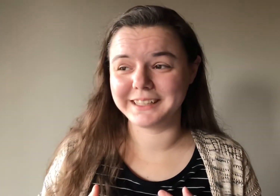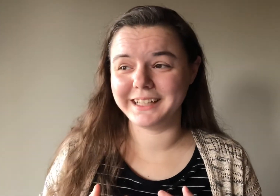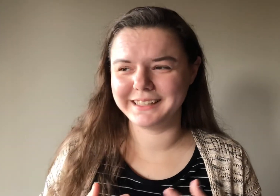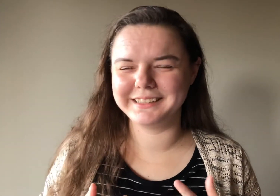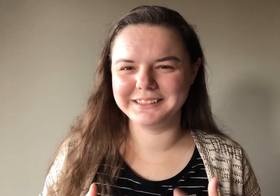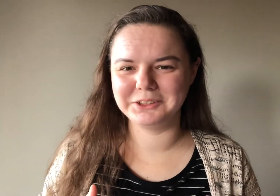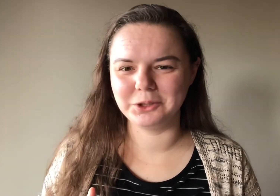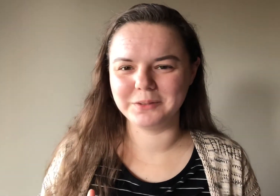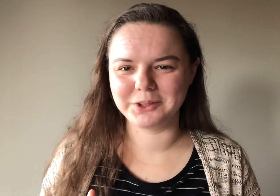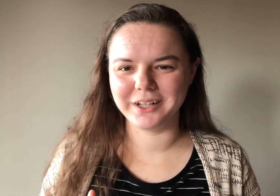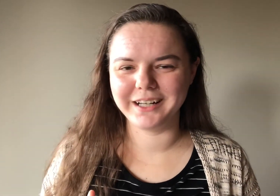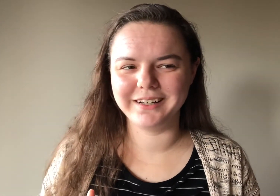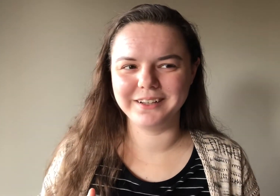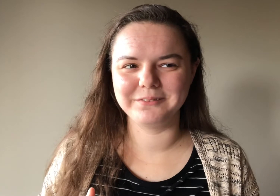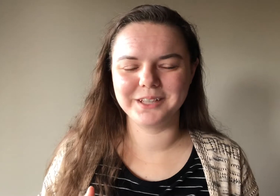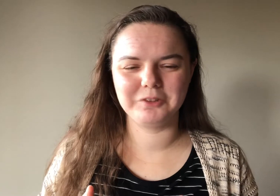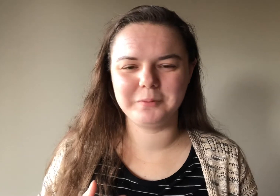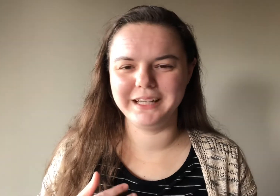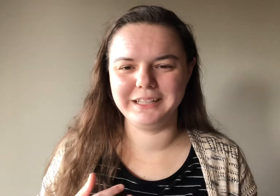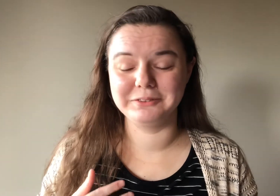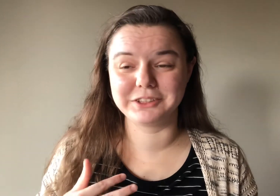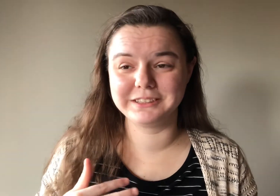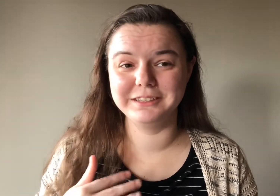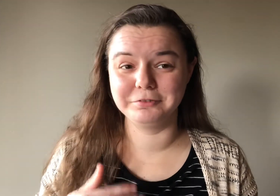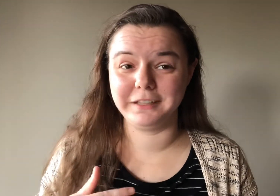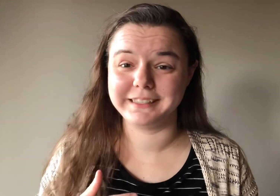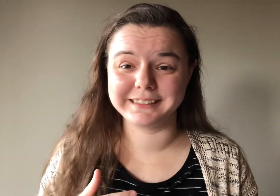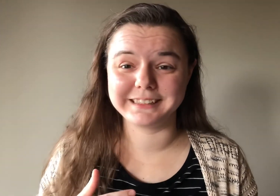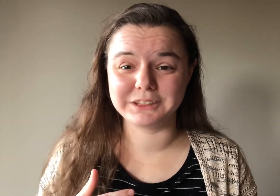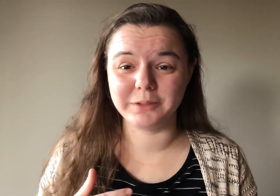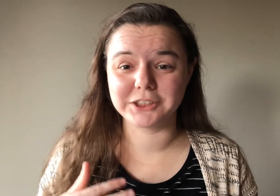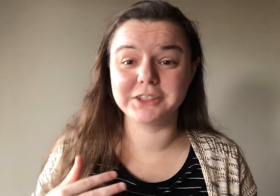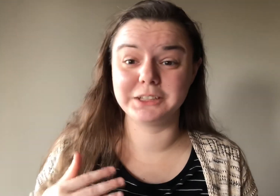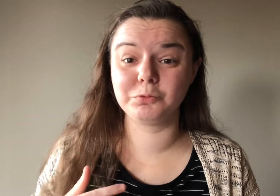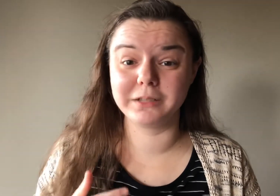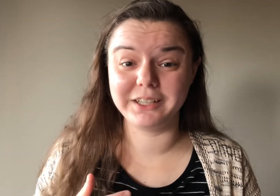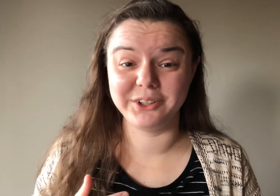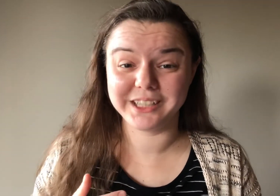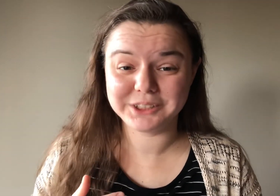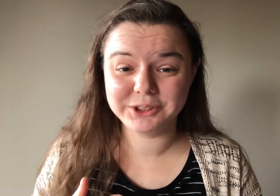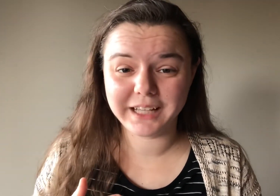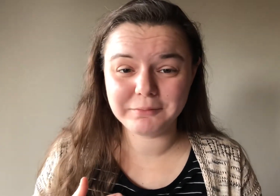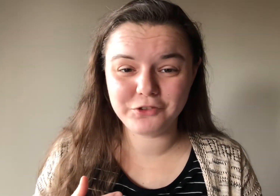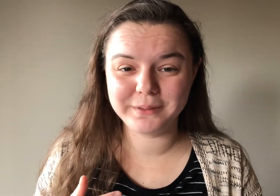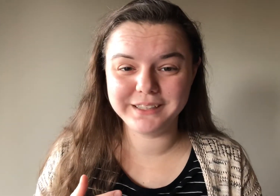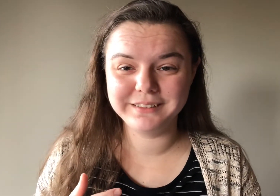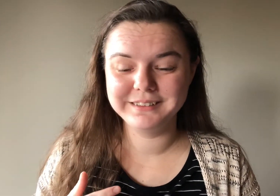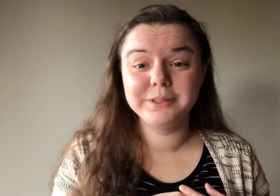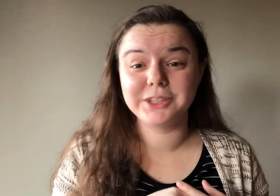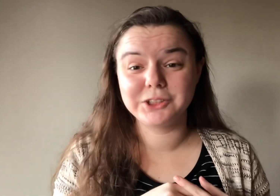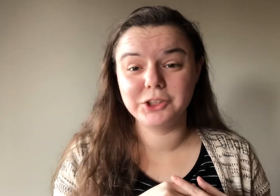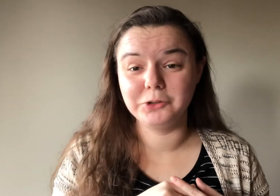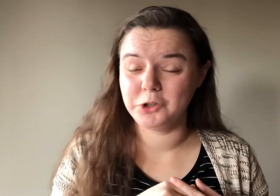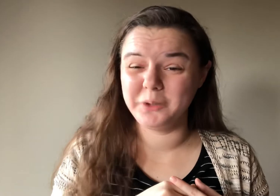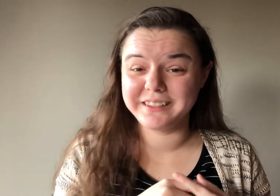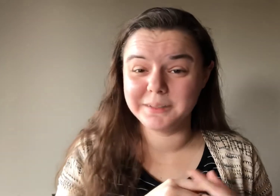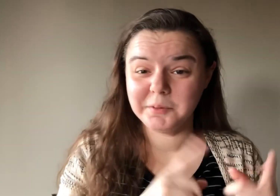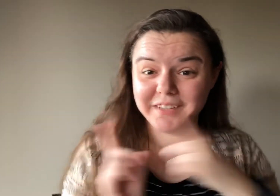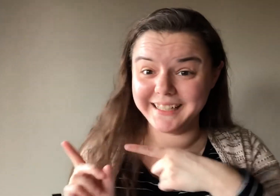Like, I think they did Don't Want to Cry on one of them, and it's the funniest thing to watch because they're really good at two-time speed, which I'll show you a quick clip of that